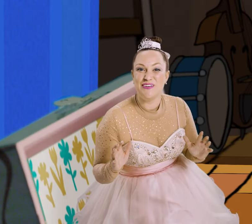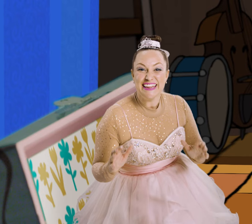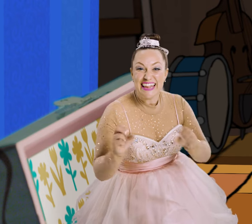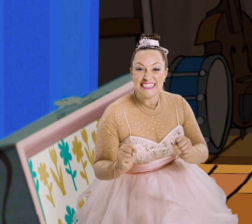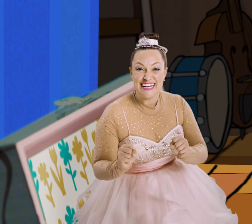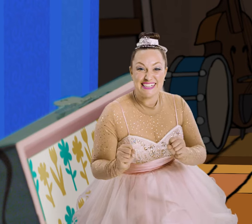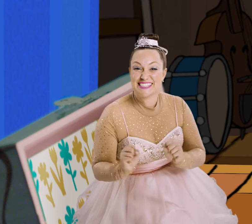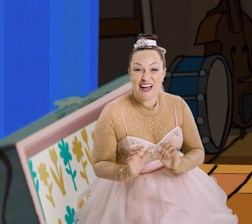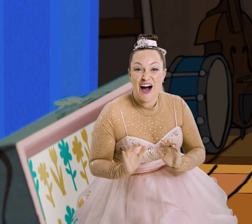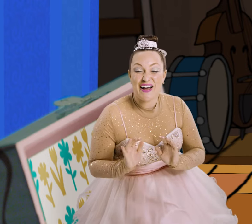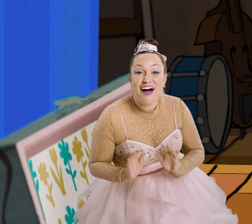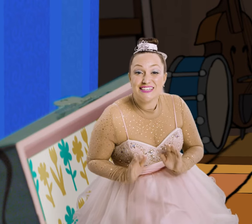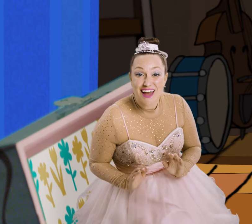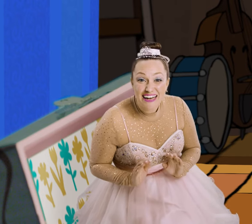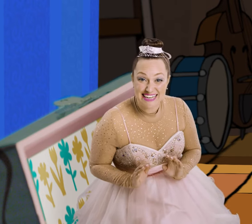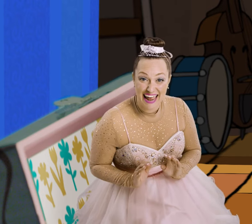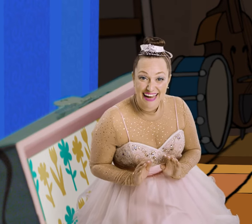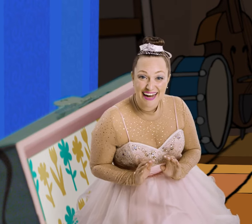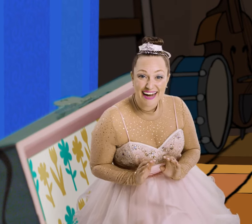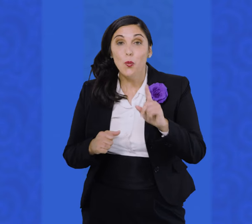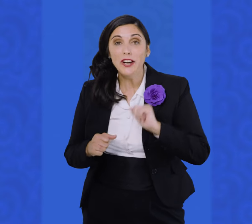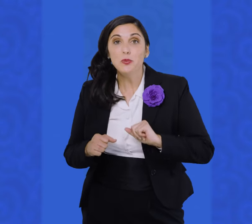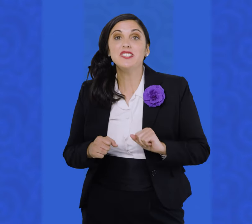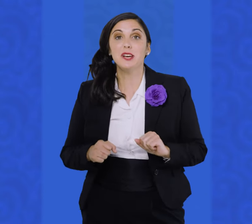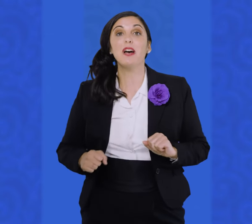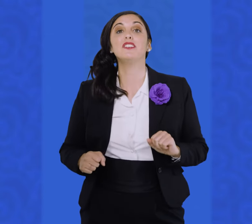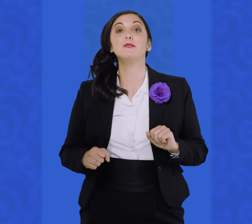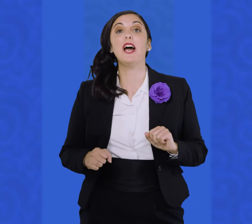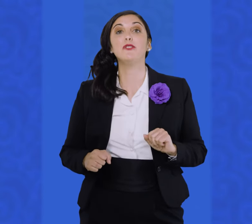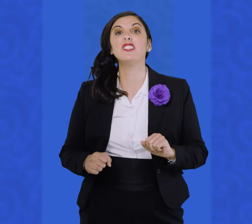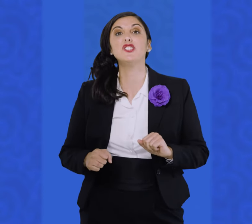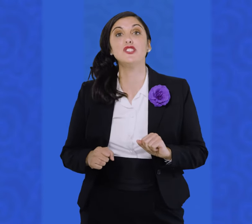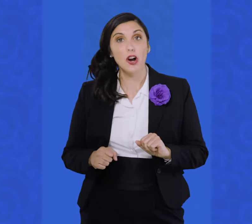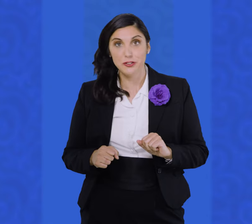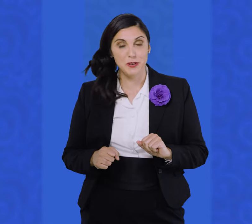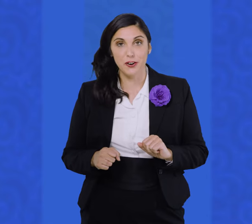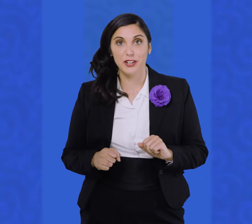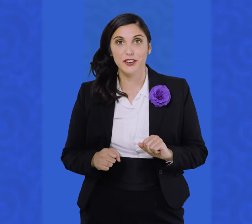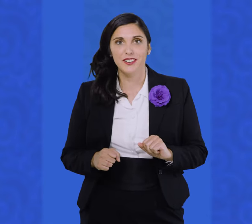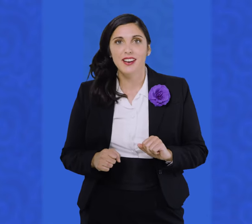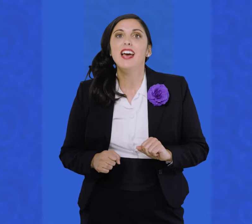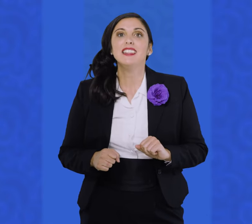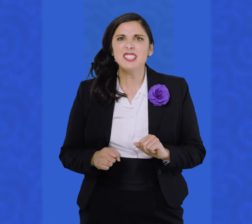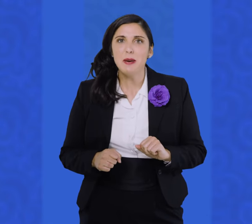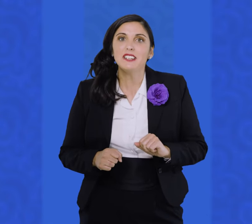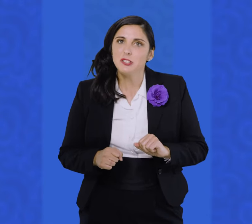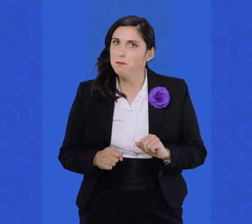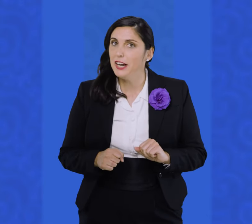Let's sing a song Andante! Why don't we sing about the spider that startled me earlier Let's make a spider